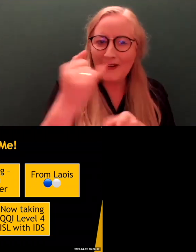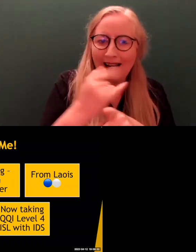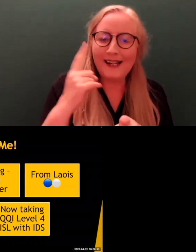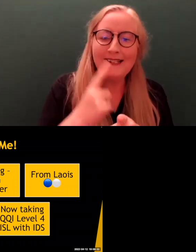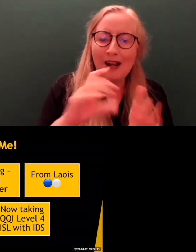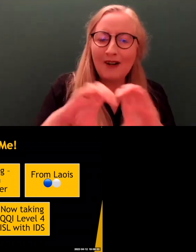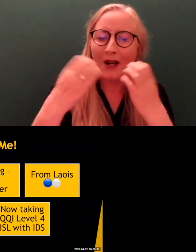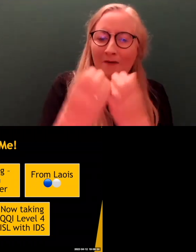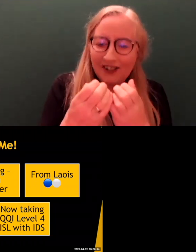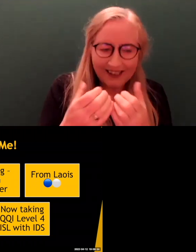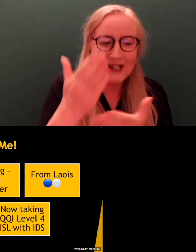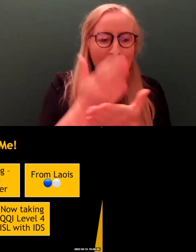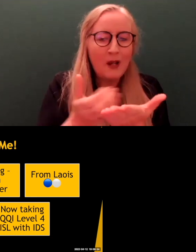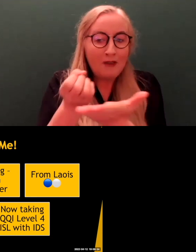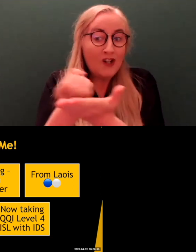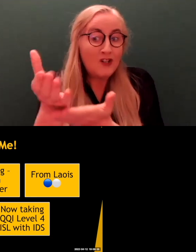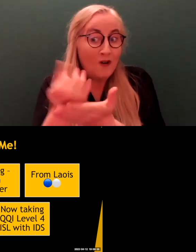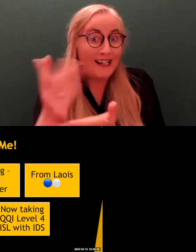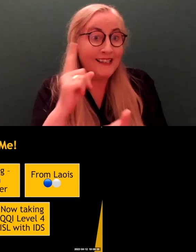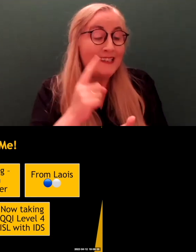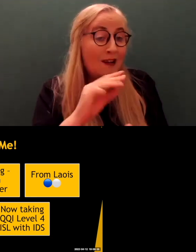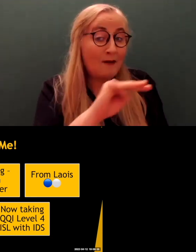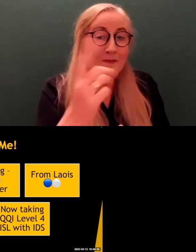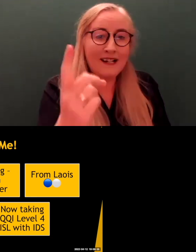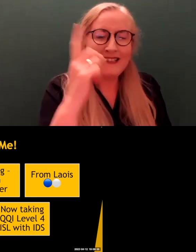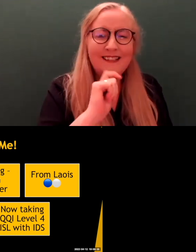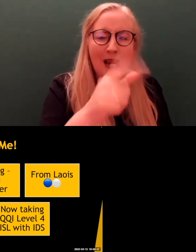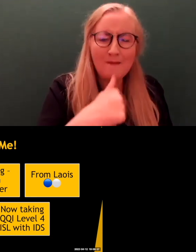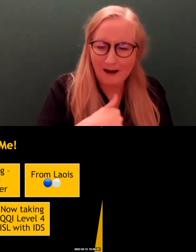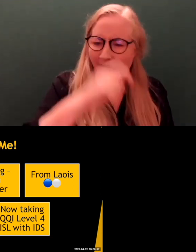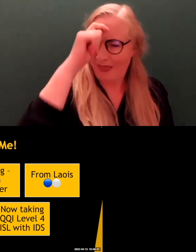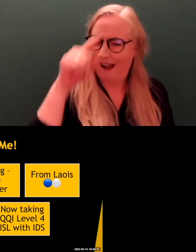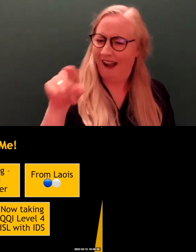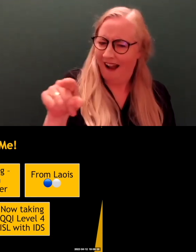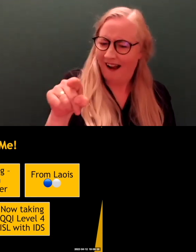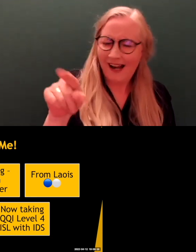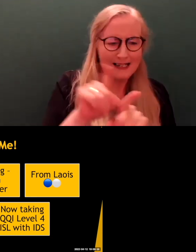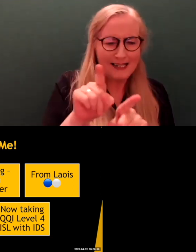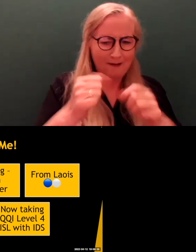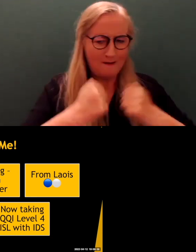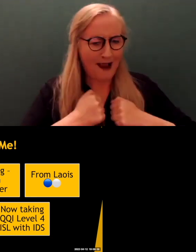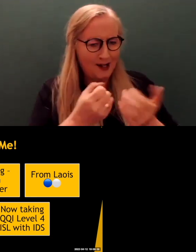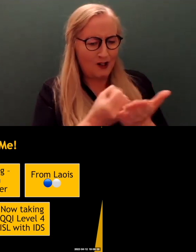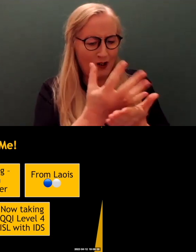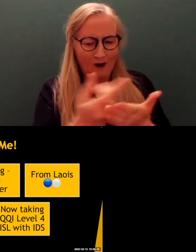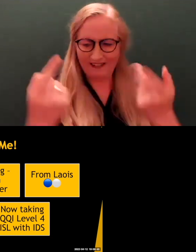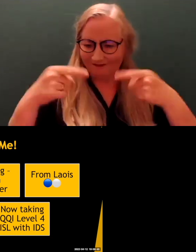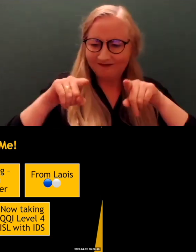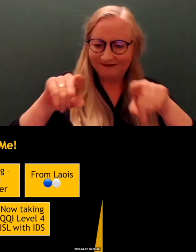of the stories that deaf people have told me. I kind of thought, hey, that's a little bit like my story, that this community that I kind of didn't know anything